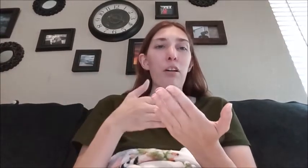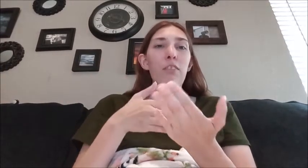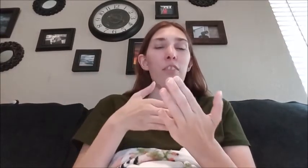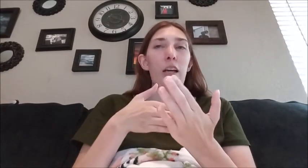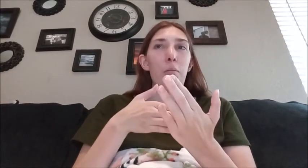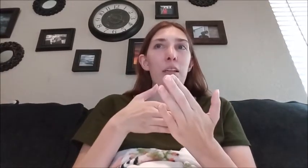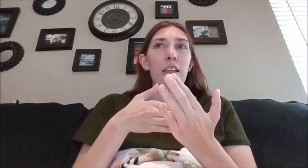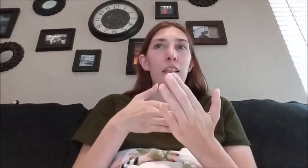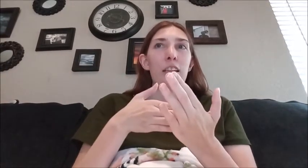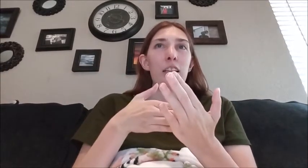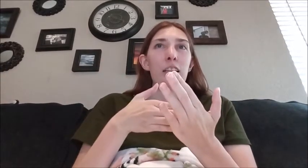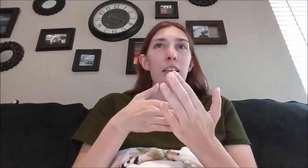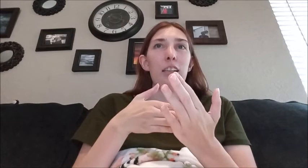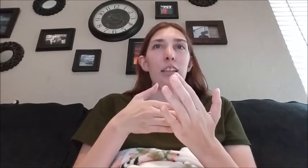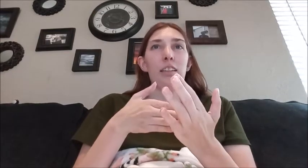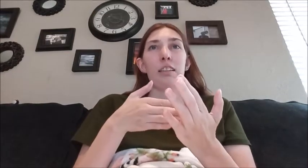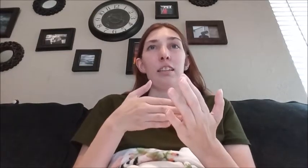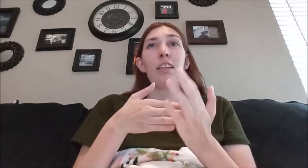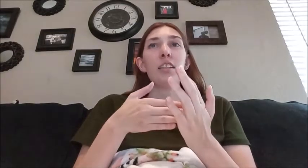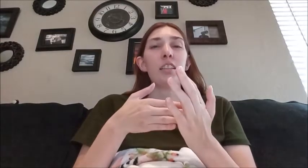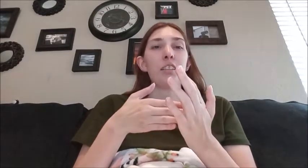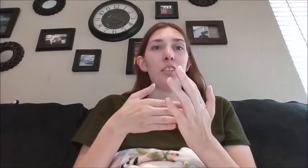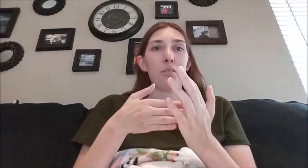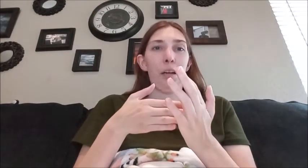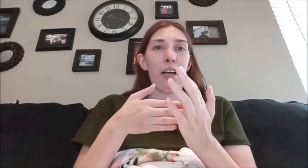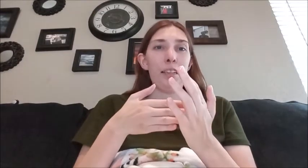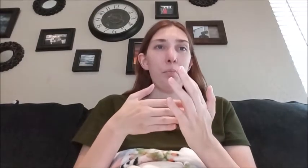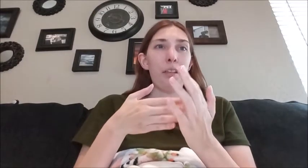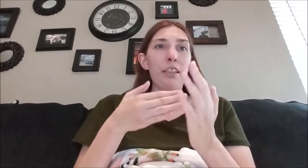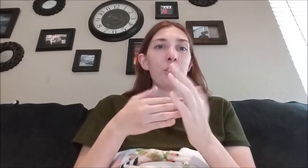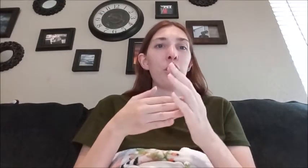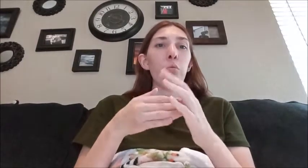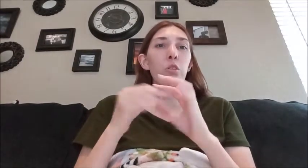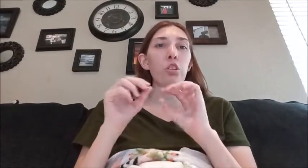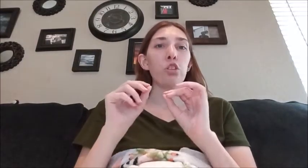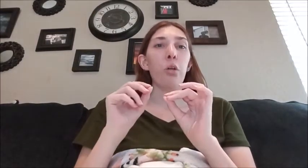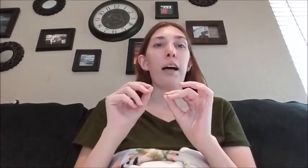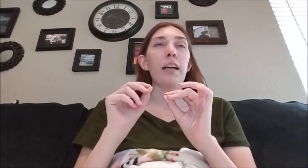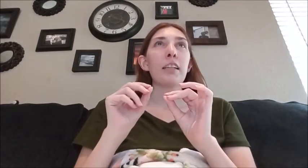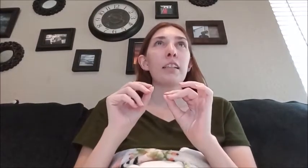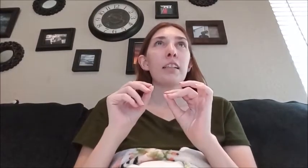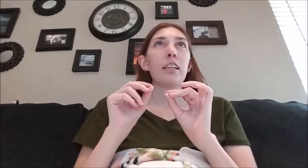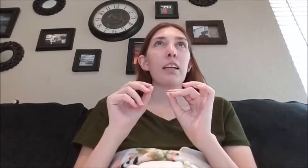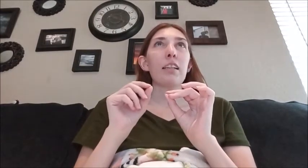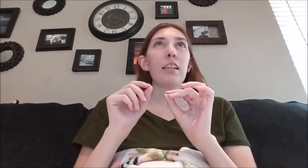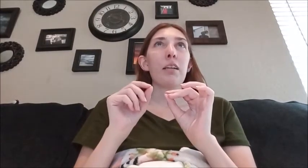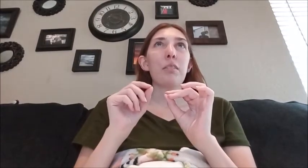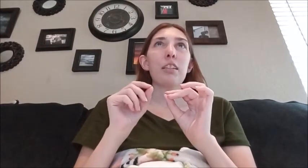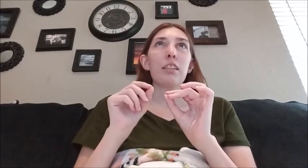amount of phlegm like thankfully today's not as bad but yesterday was so bad like I'm like